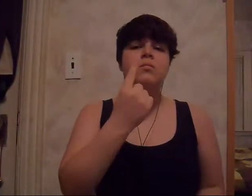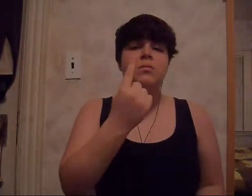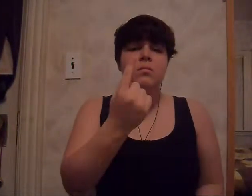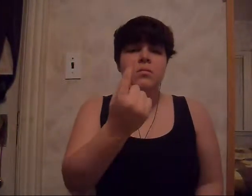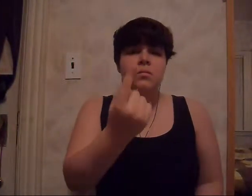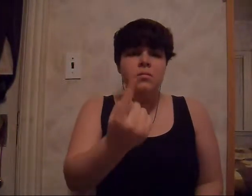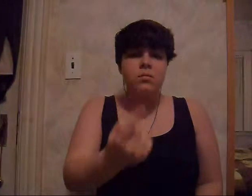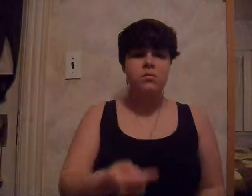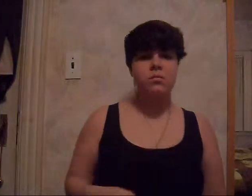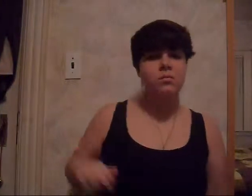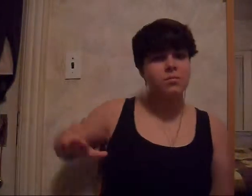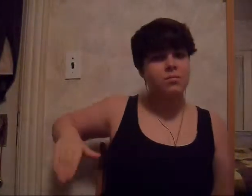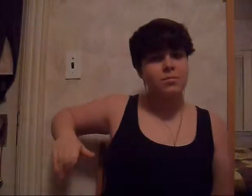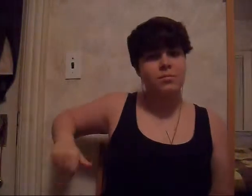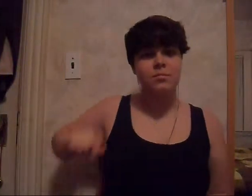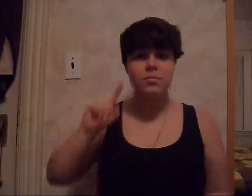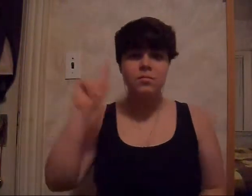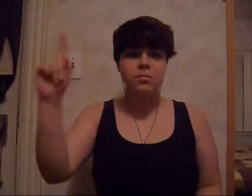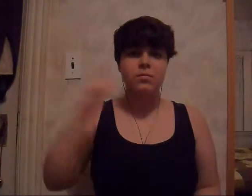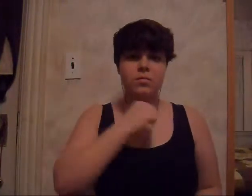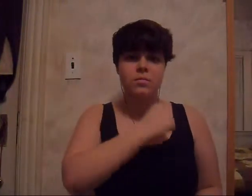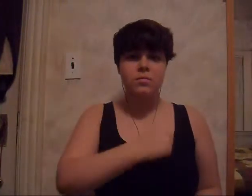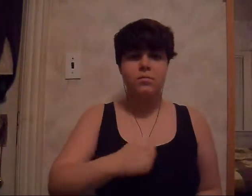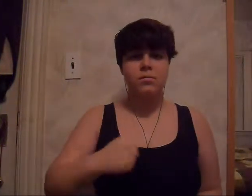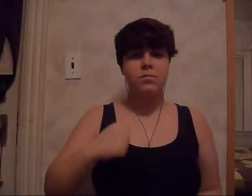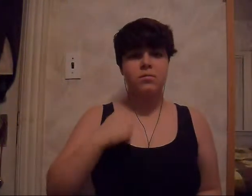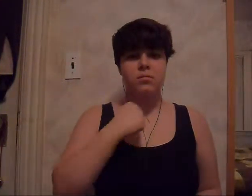that it's too late to apologize